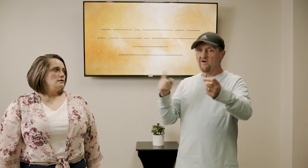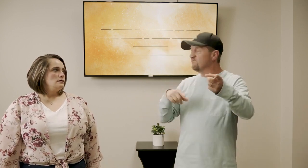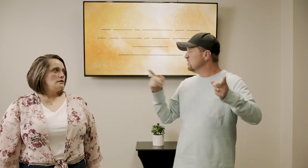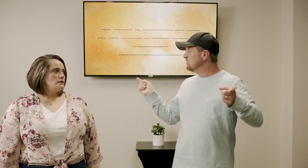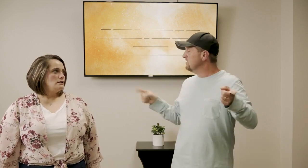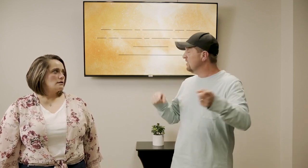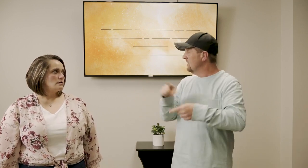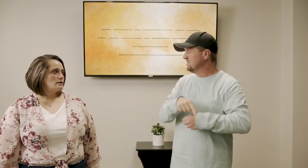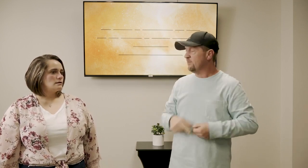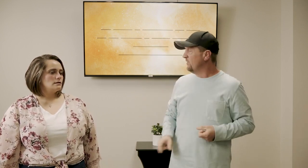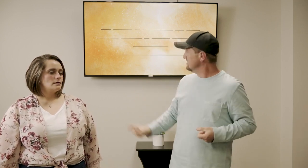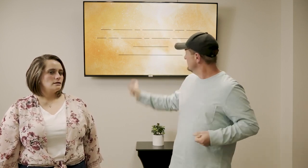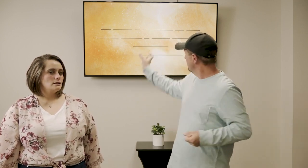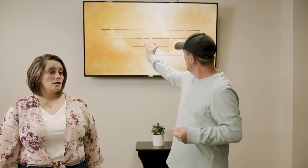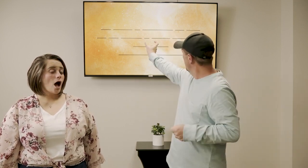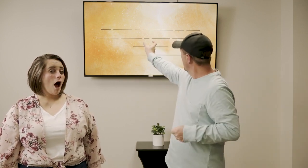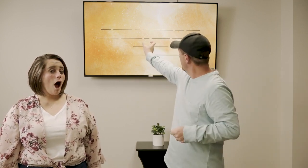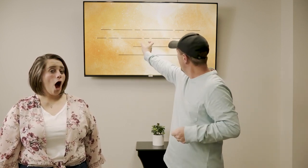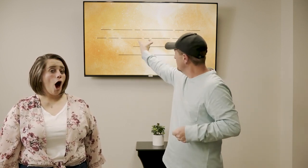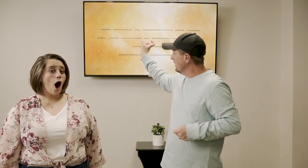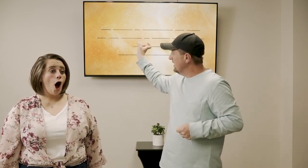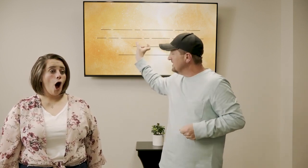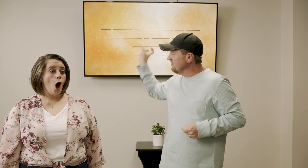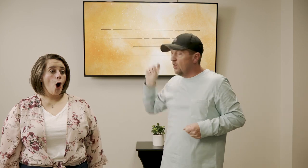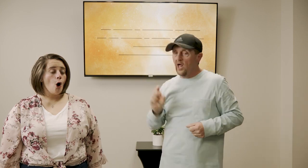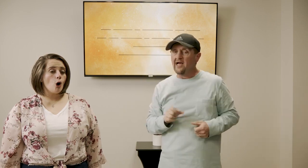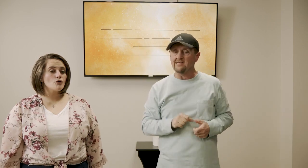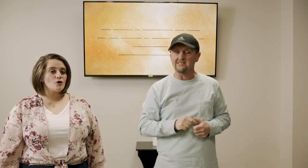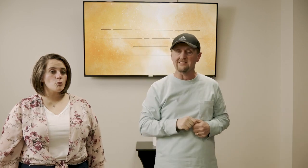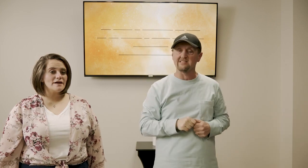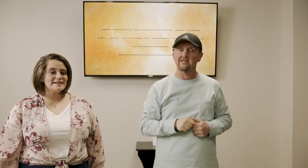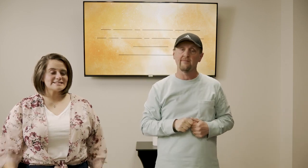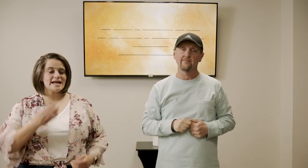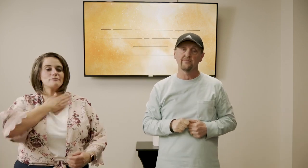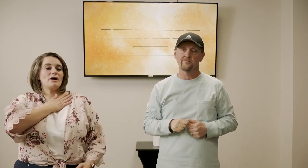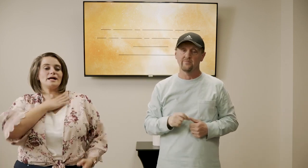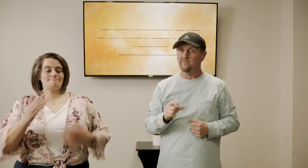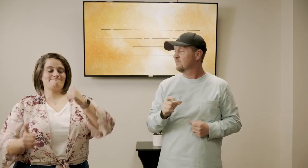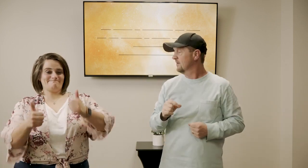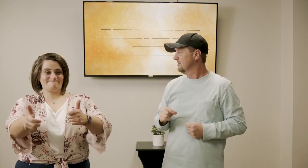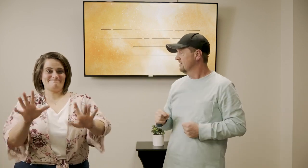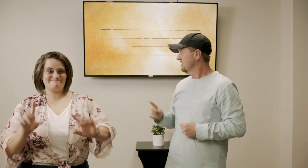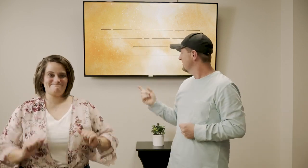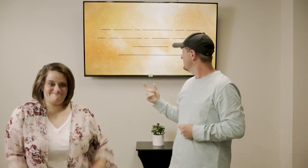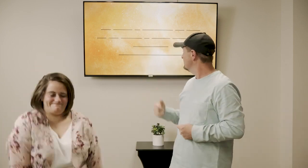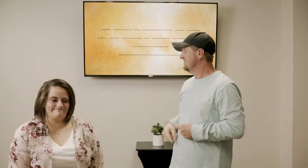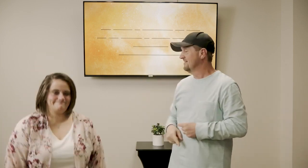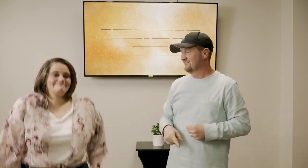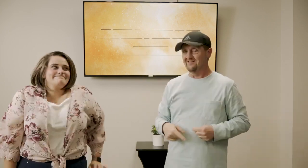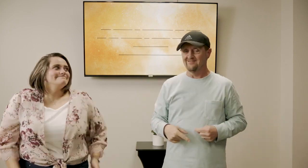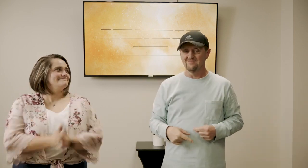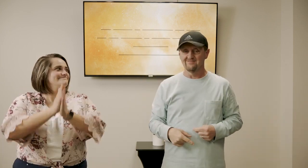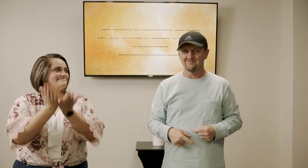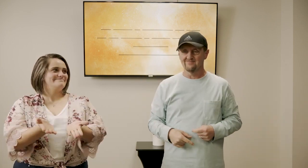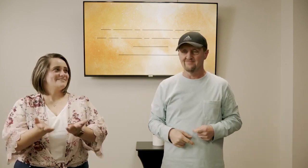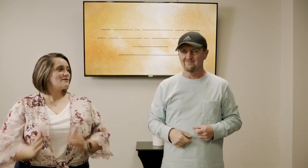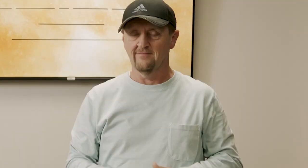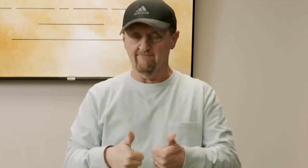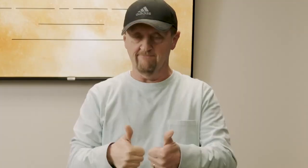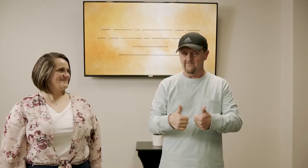our verse we've done the last couple weeks because we'll look at the length of a line oh the one that's like my mm-hmm-hmm-hmm that one mm